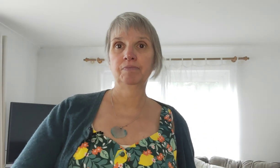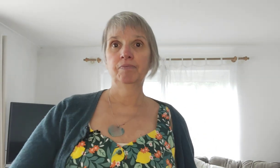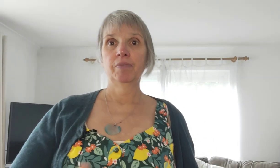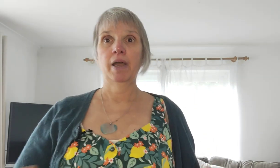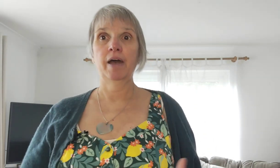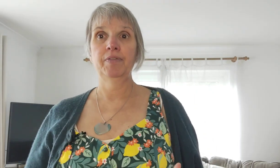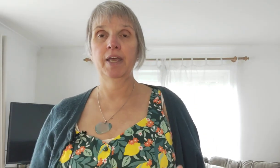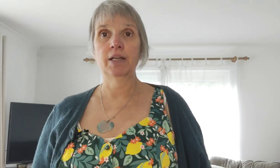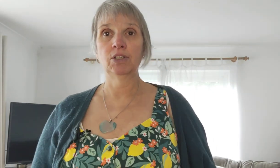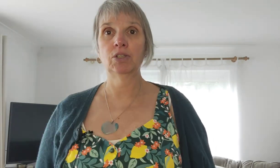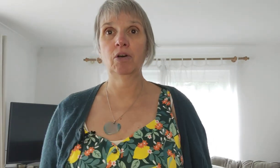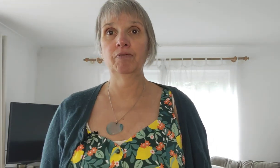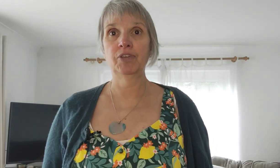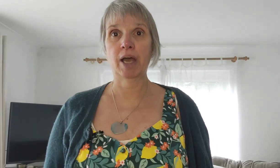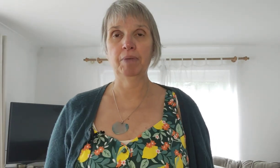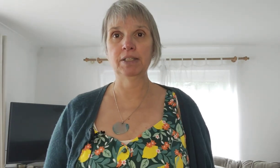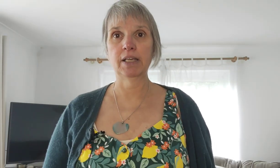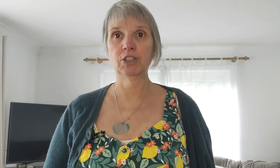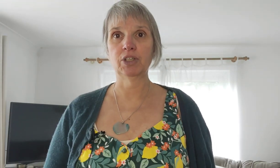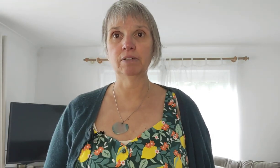at the end of the tapping session